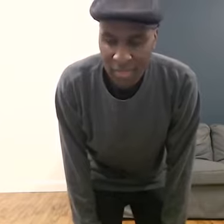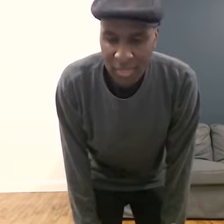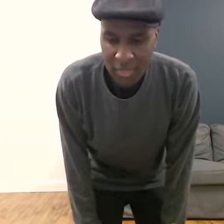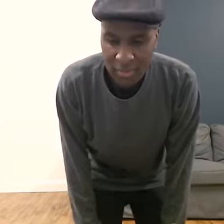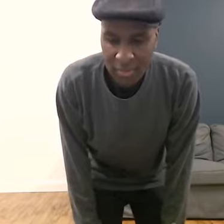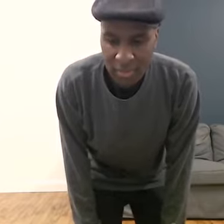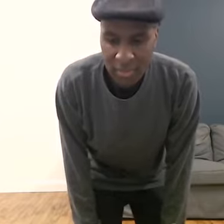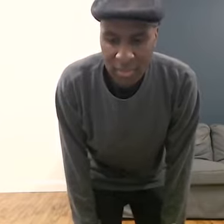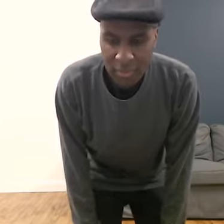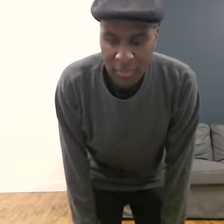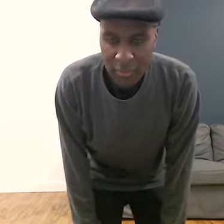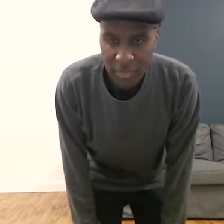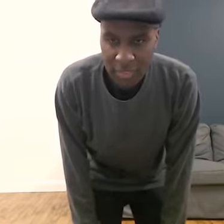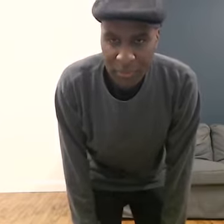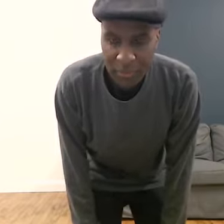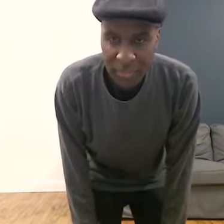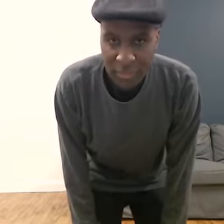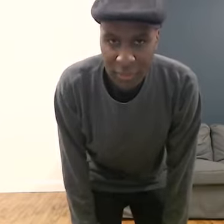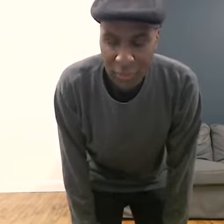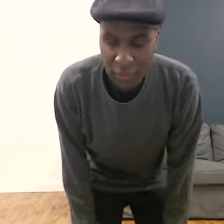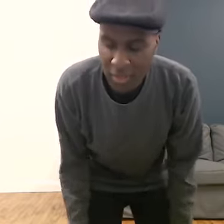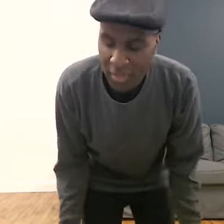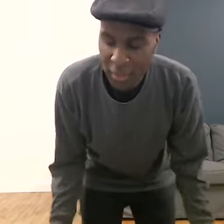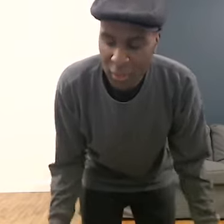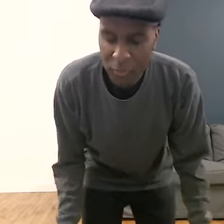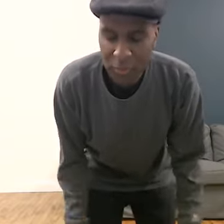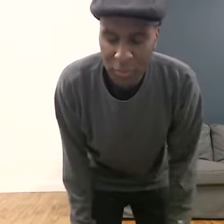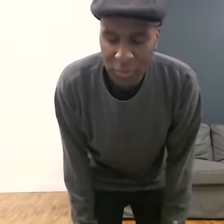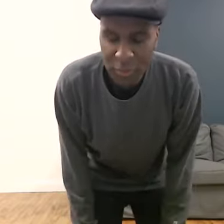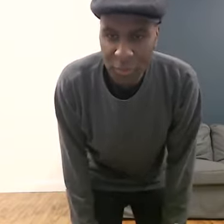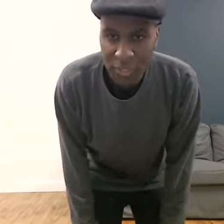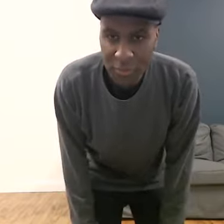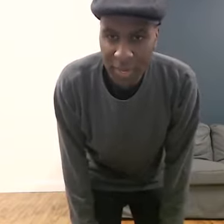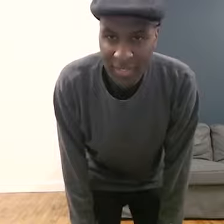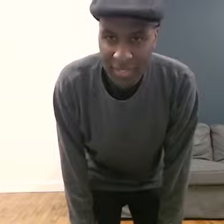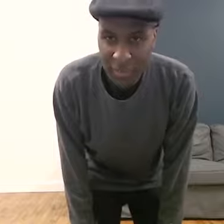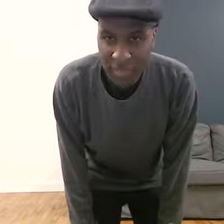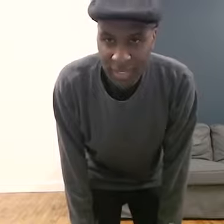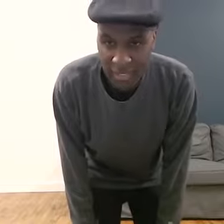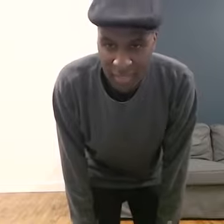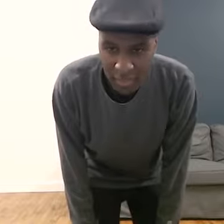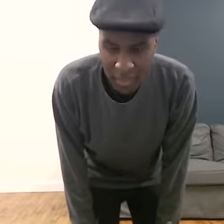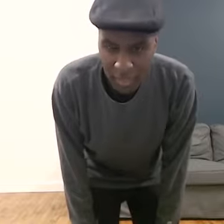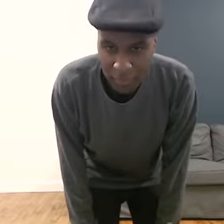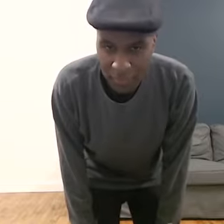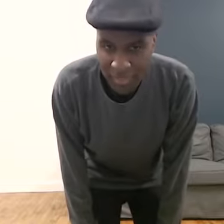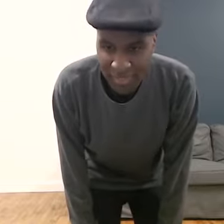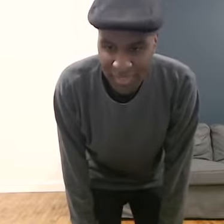It's quite an experience. So hope you enjoy this practice. I'll begin in a couple of minutes.